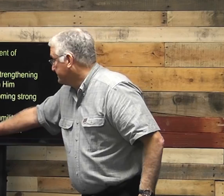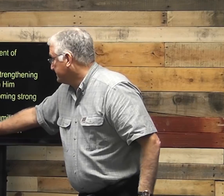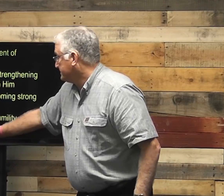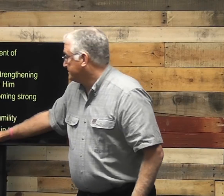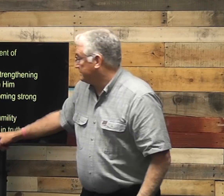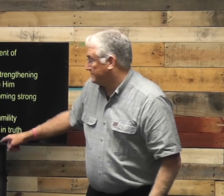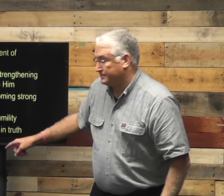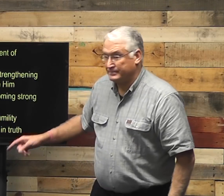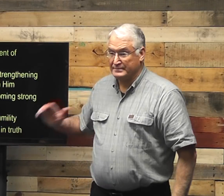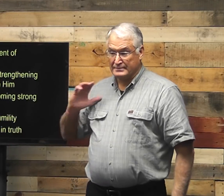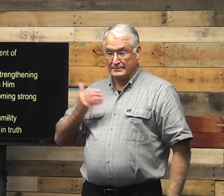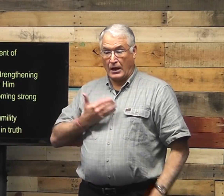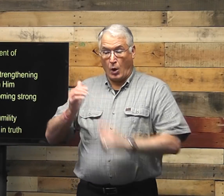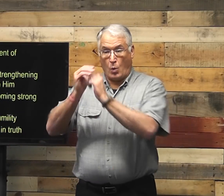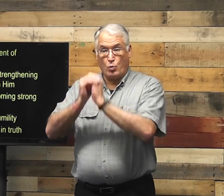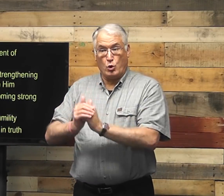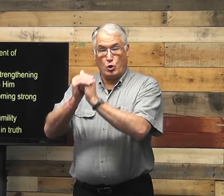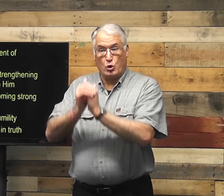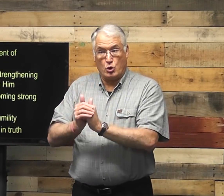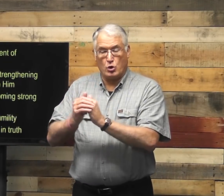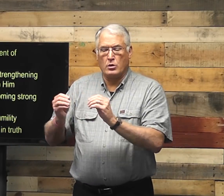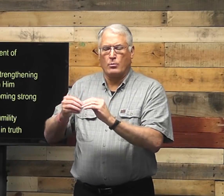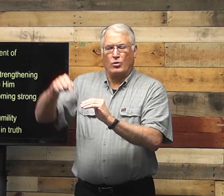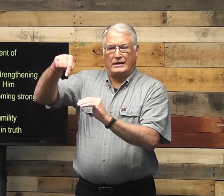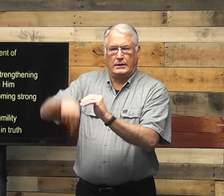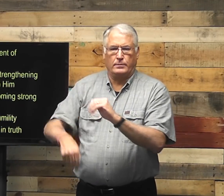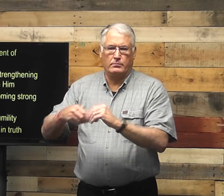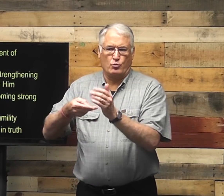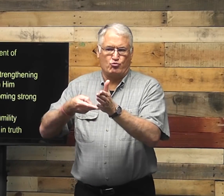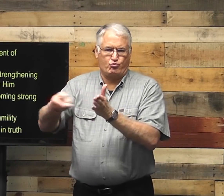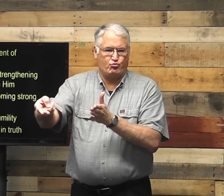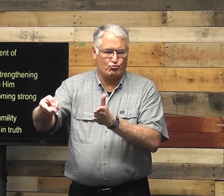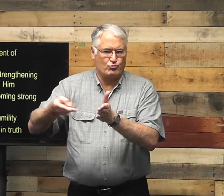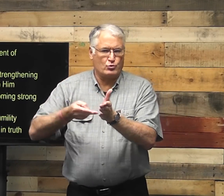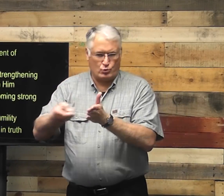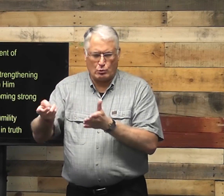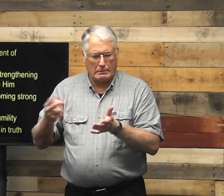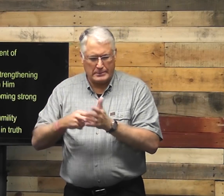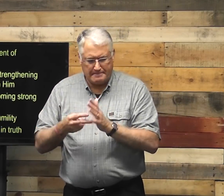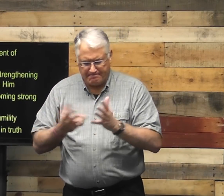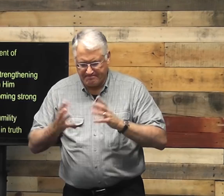So number five, our worship becomes more deeper in truth.